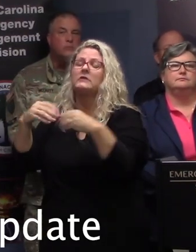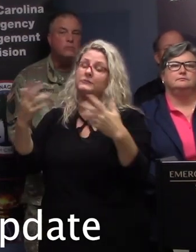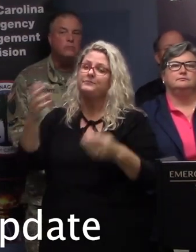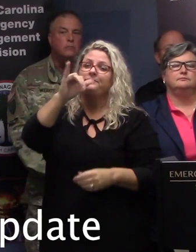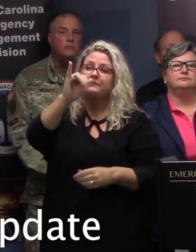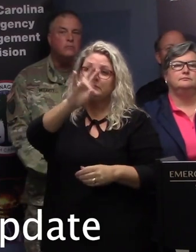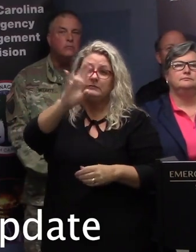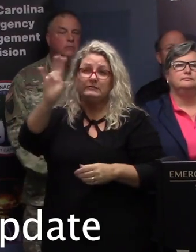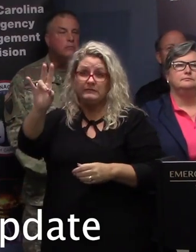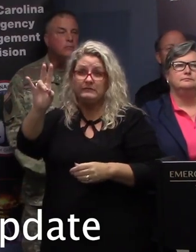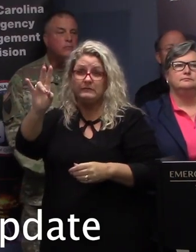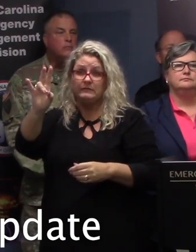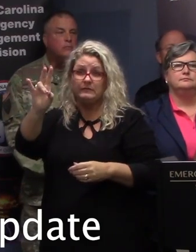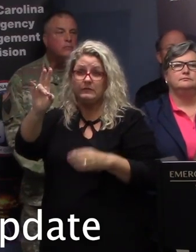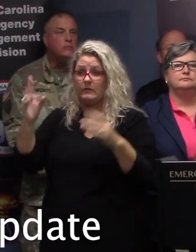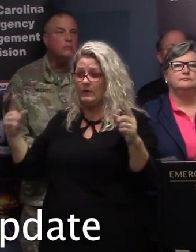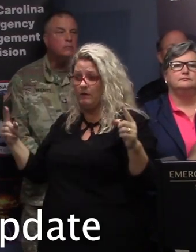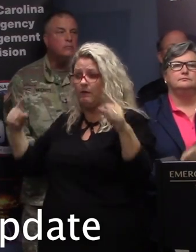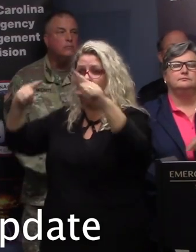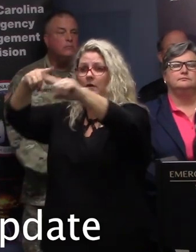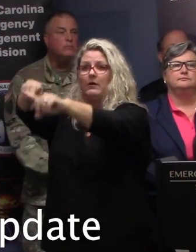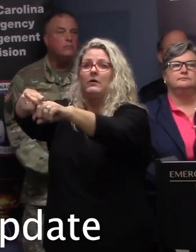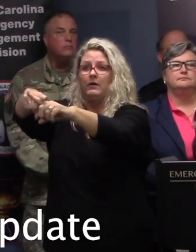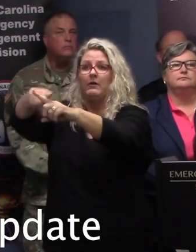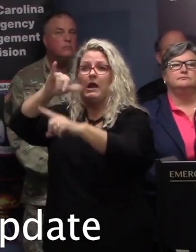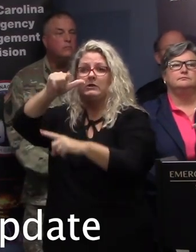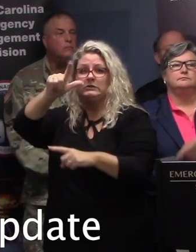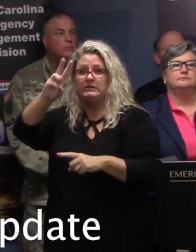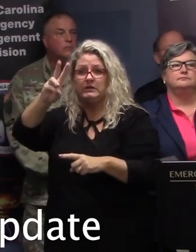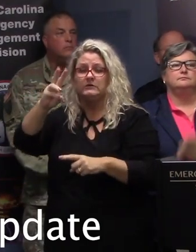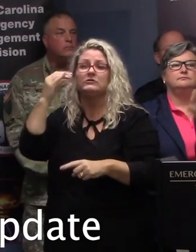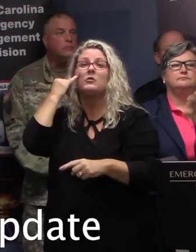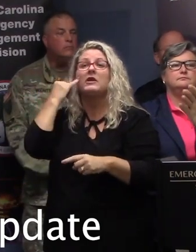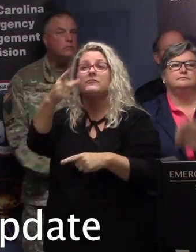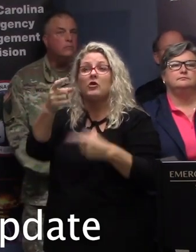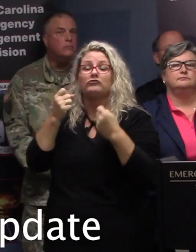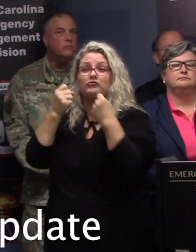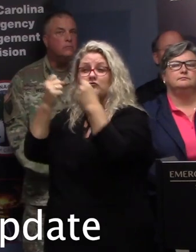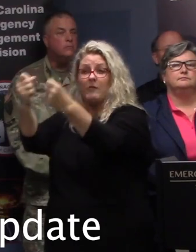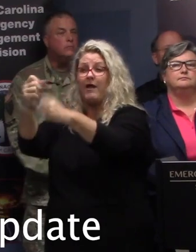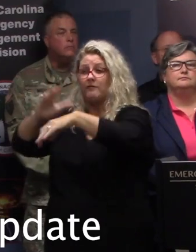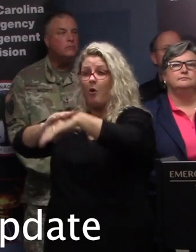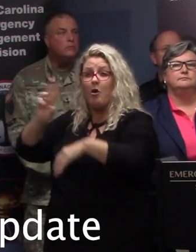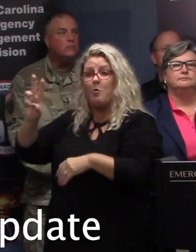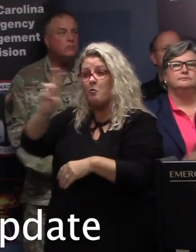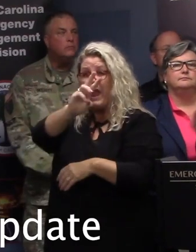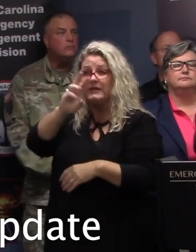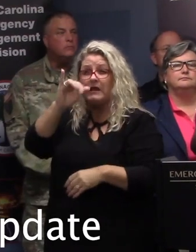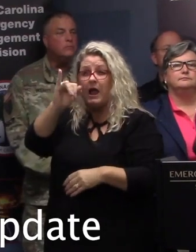interchange, we have a crossover. And if you're traveling on the westbound lanes of I-26,